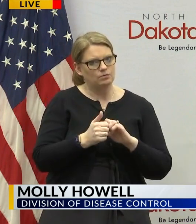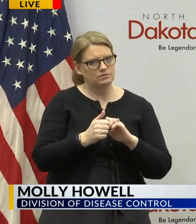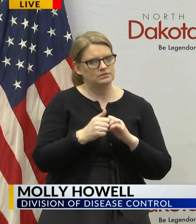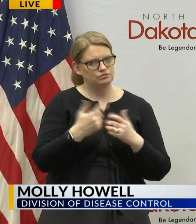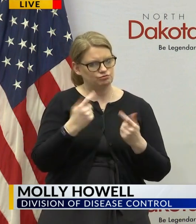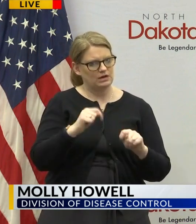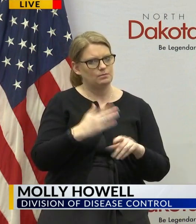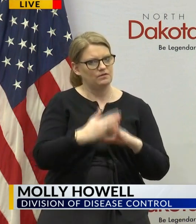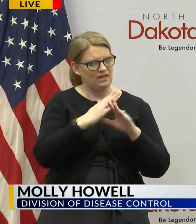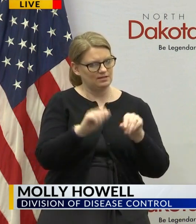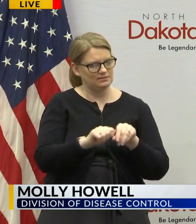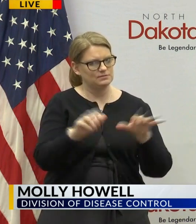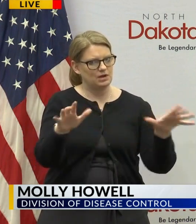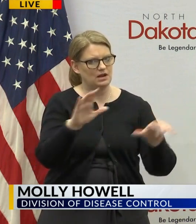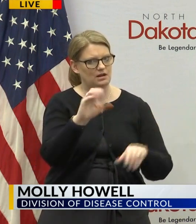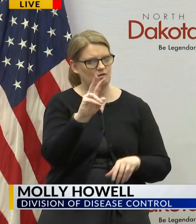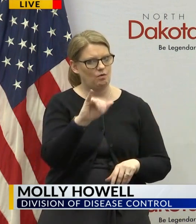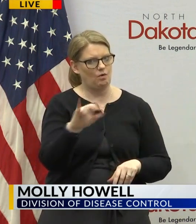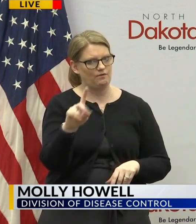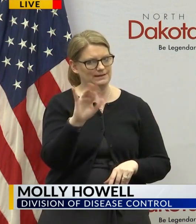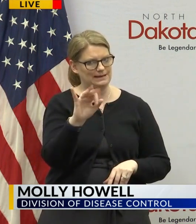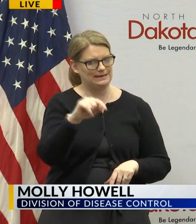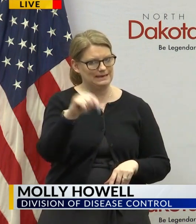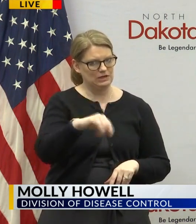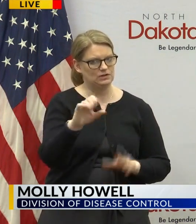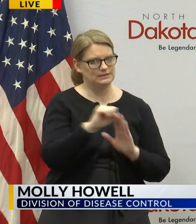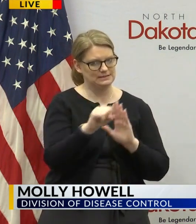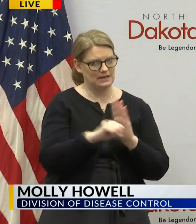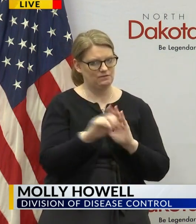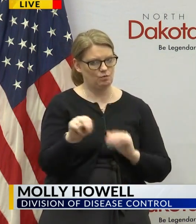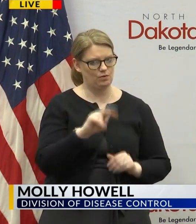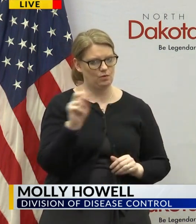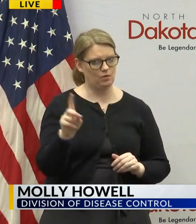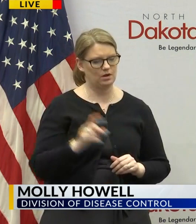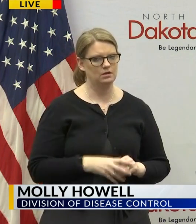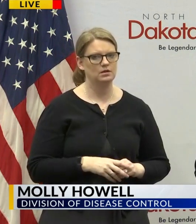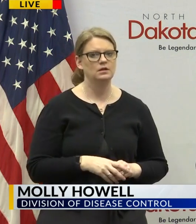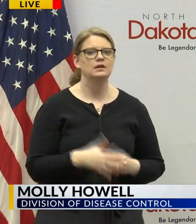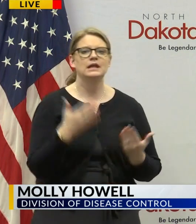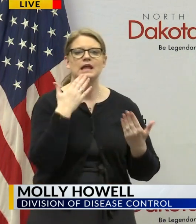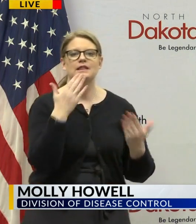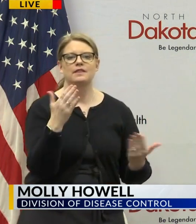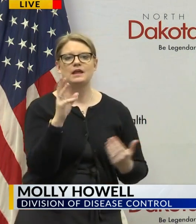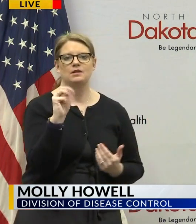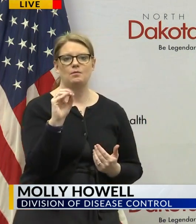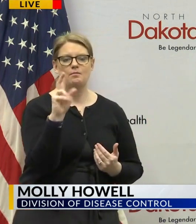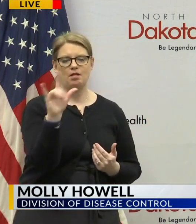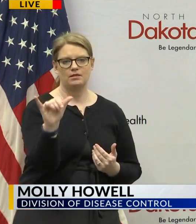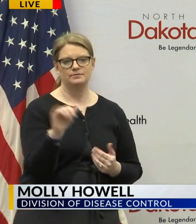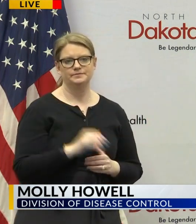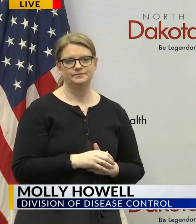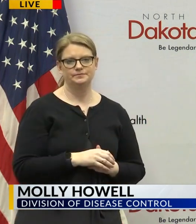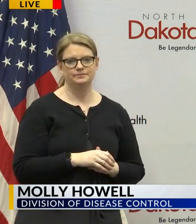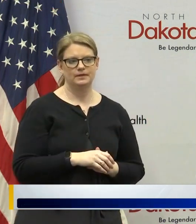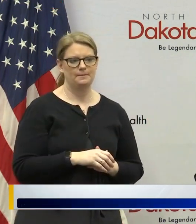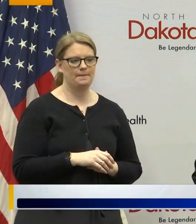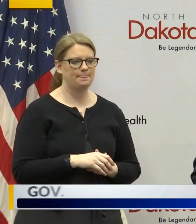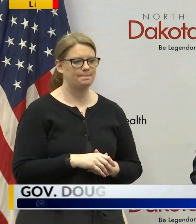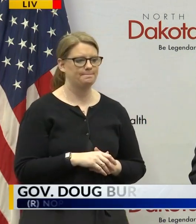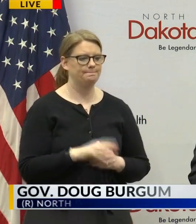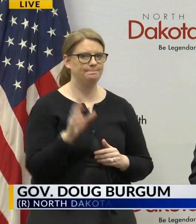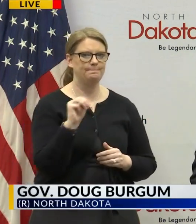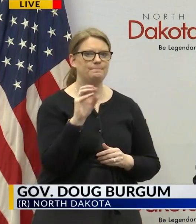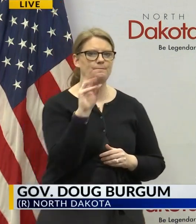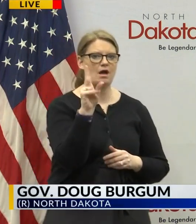thank you Molly Molly